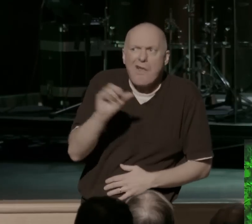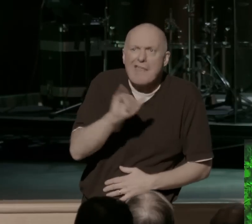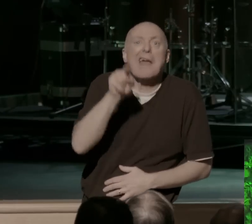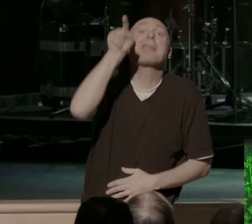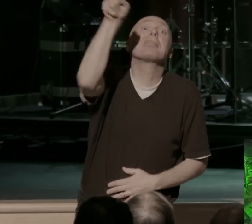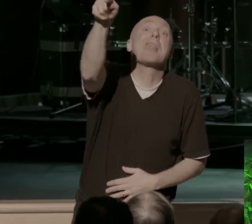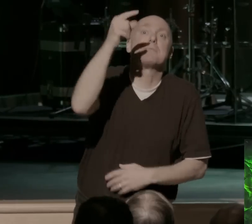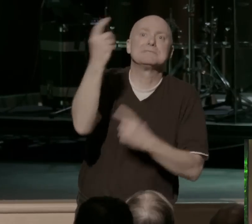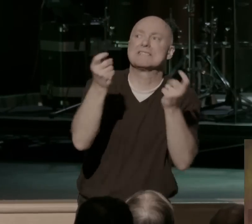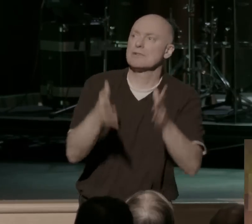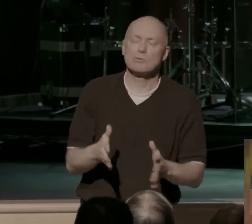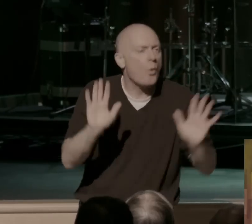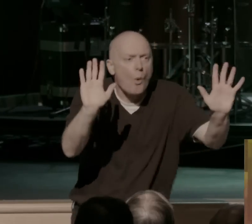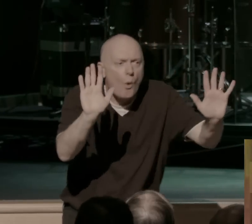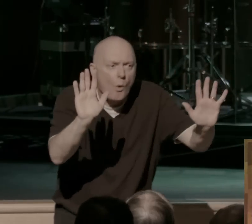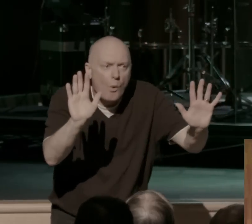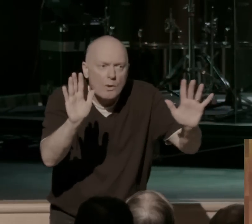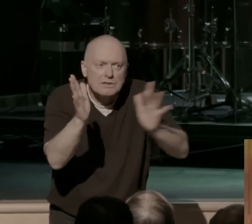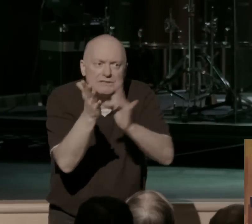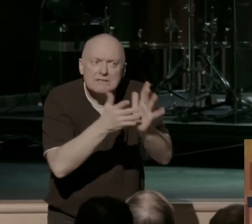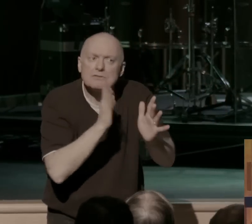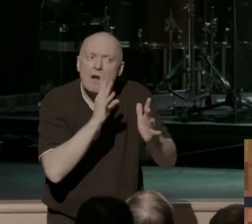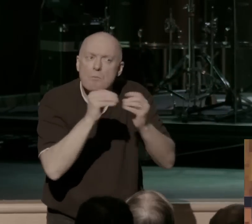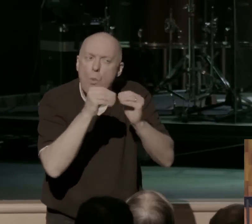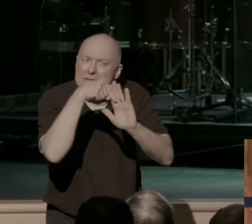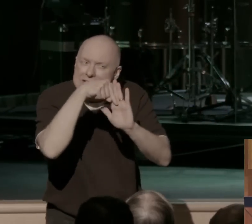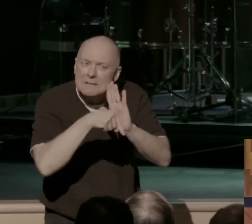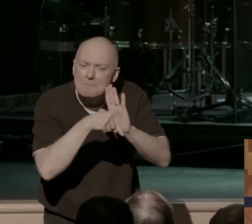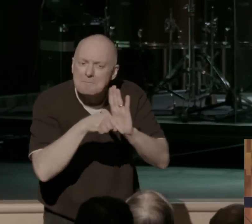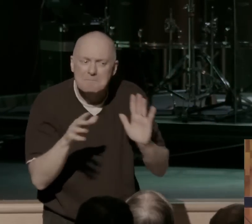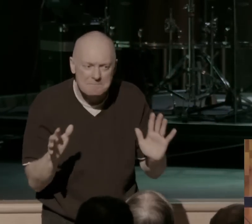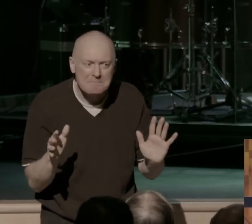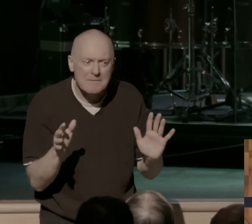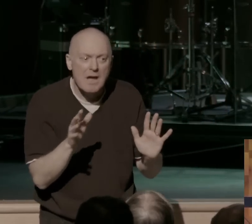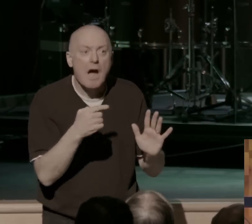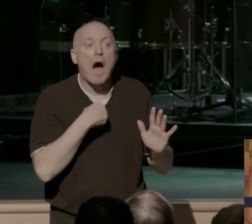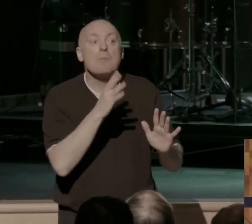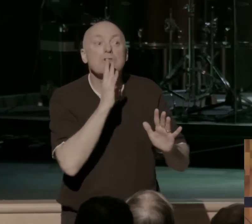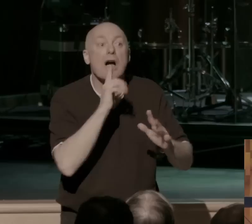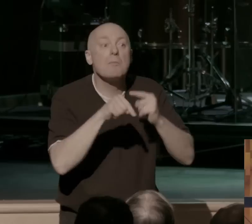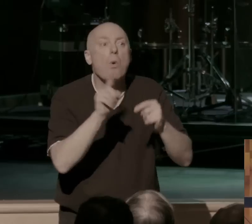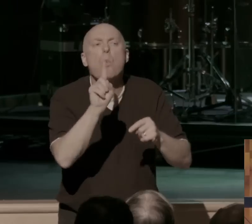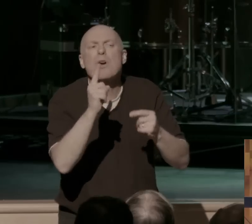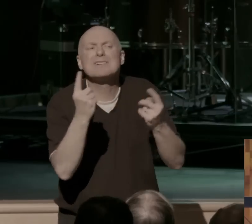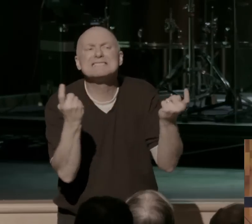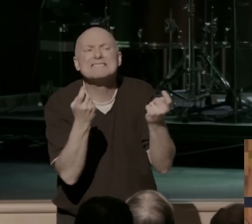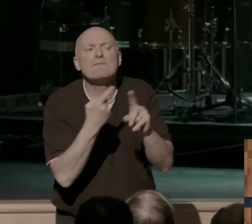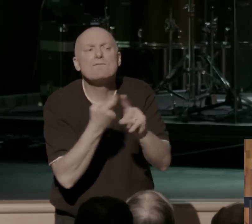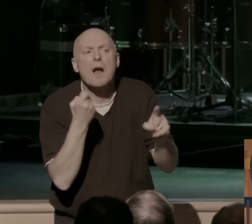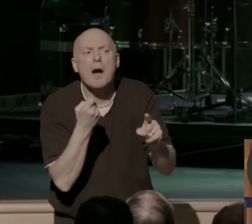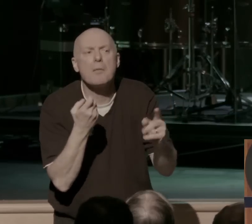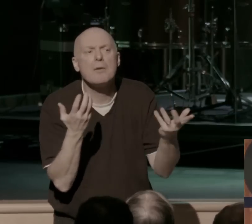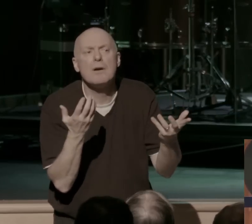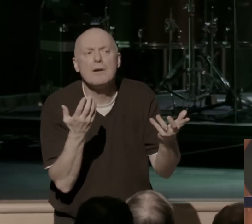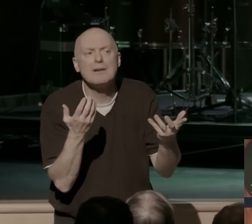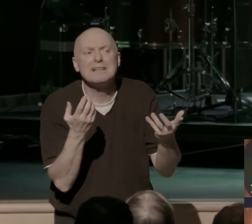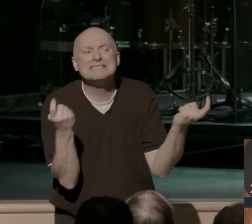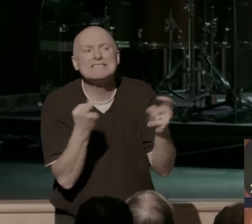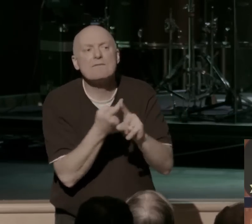Jesus is saying, hey, no, I'm talking about something deeper than that. I'm talking about where sin originates, where it comes out of your heart, a heart of